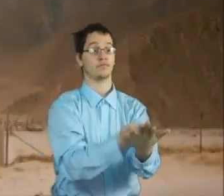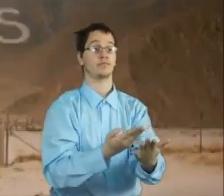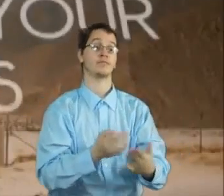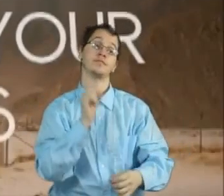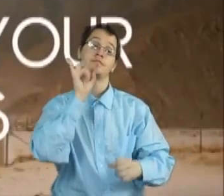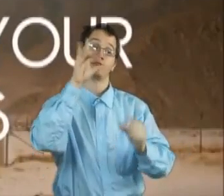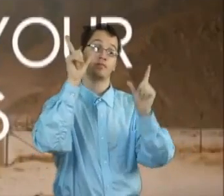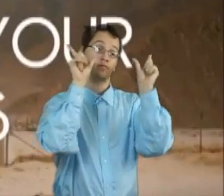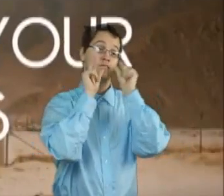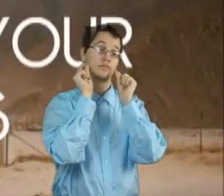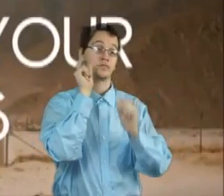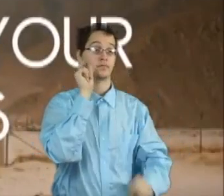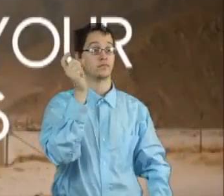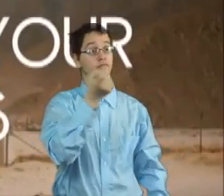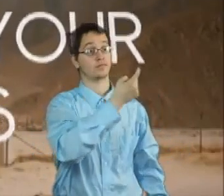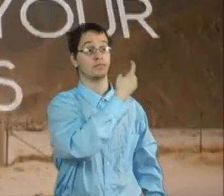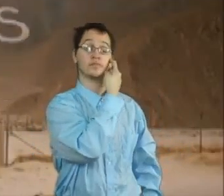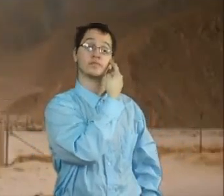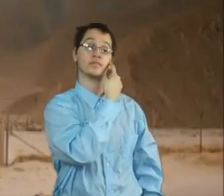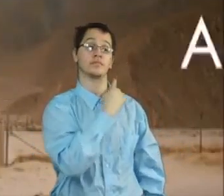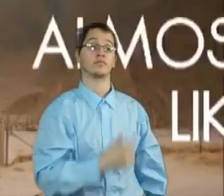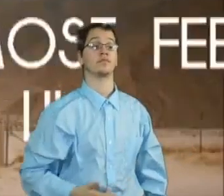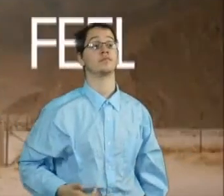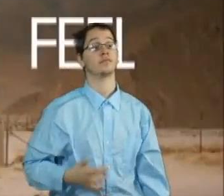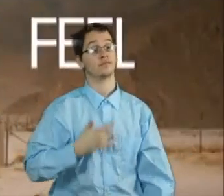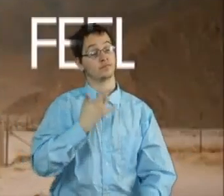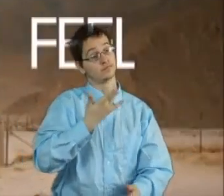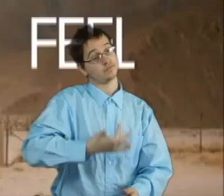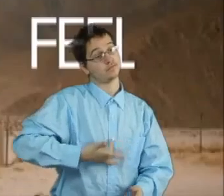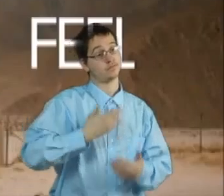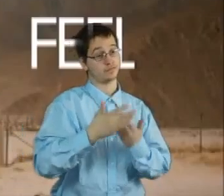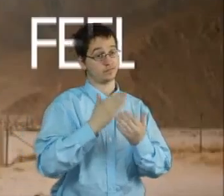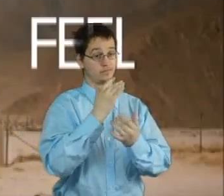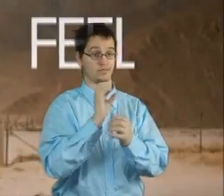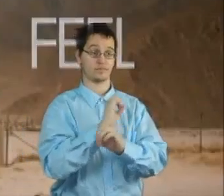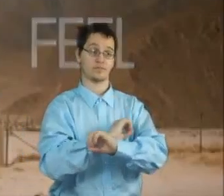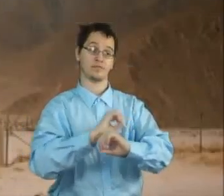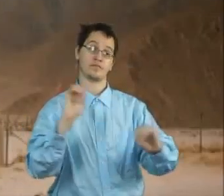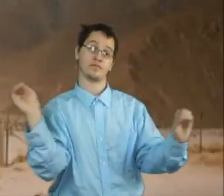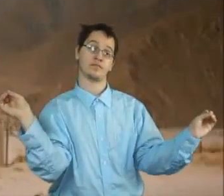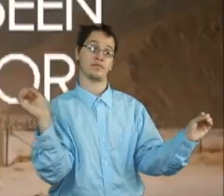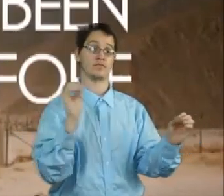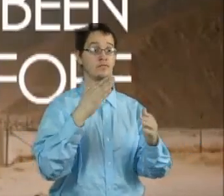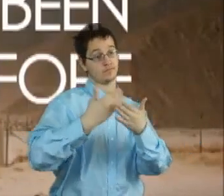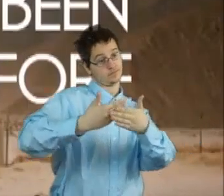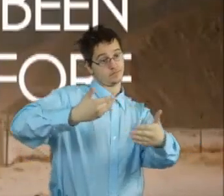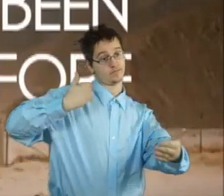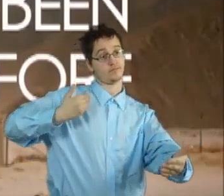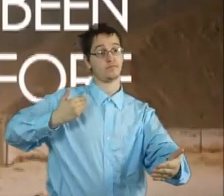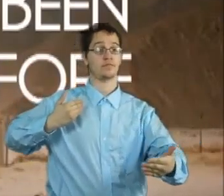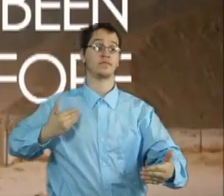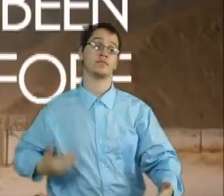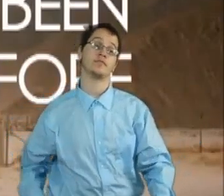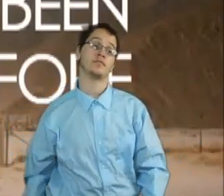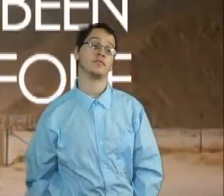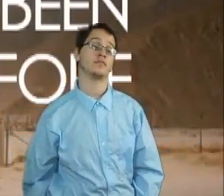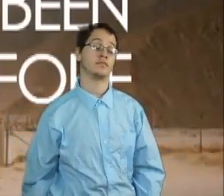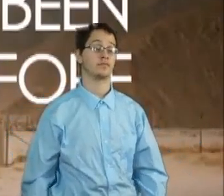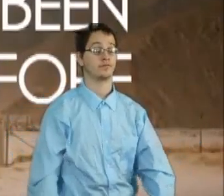all? And if you close your eyes Does it almost feel like you've been here before?